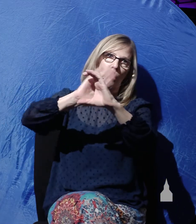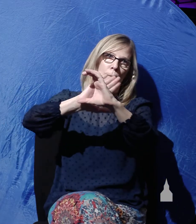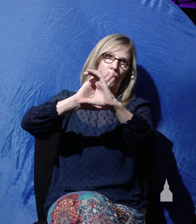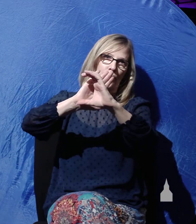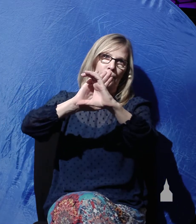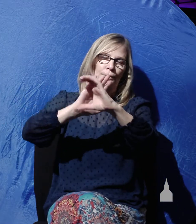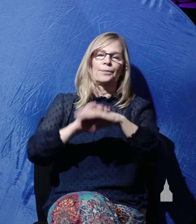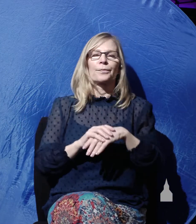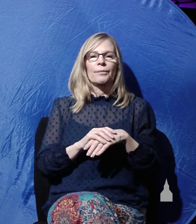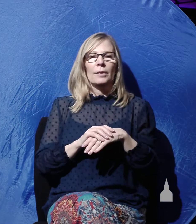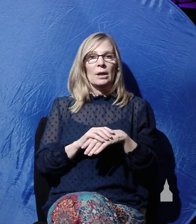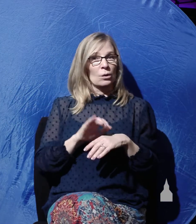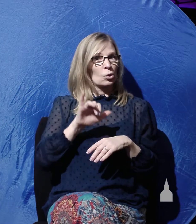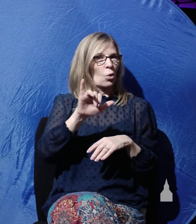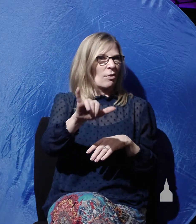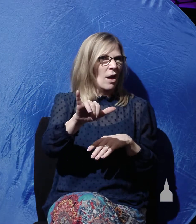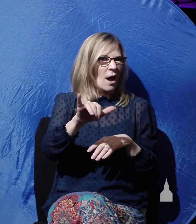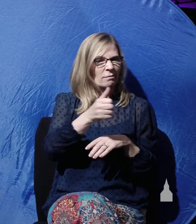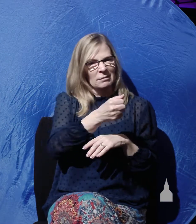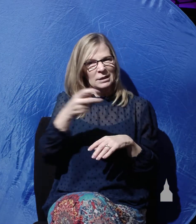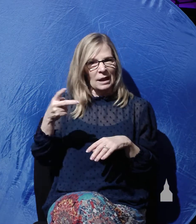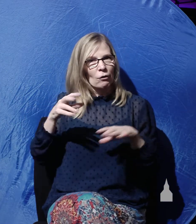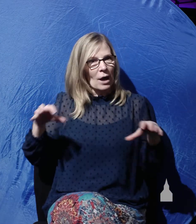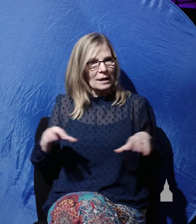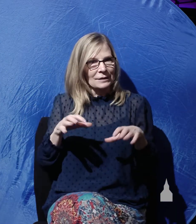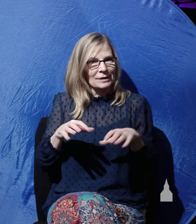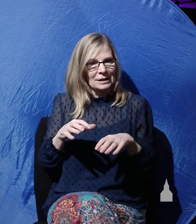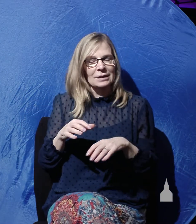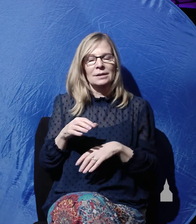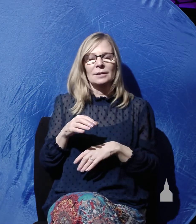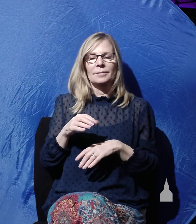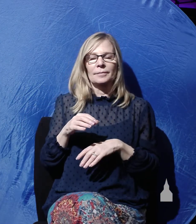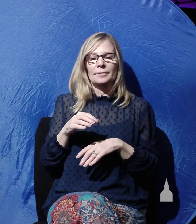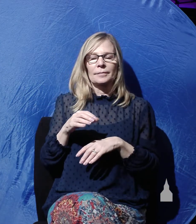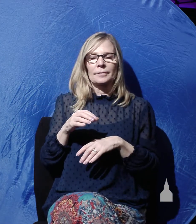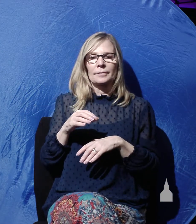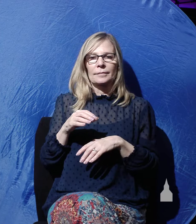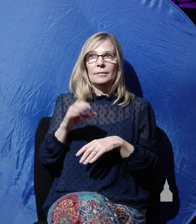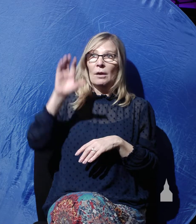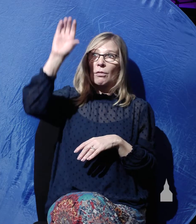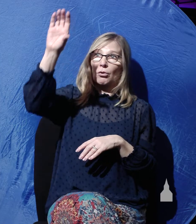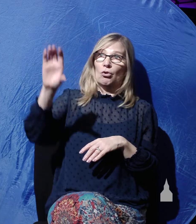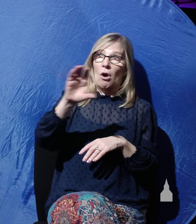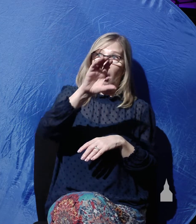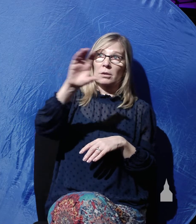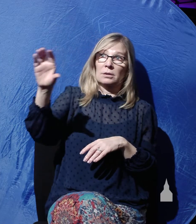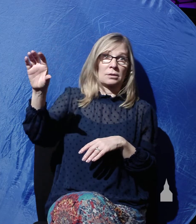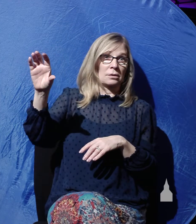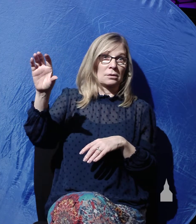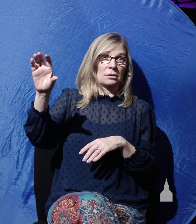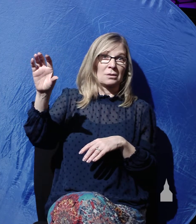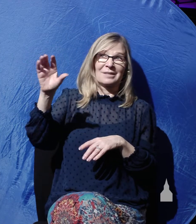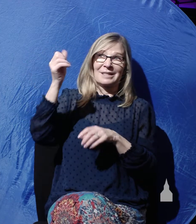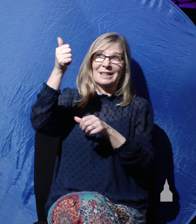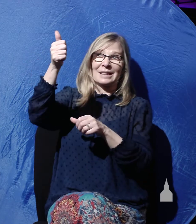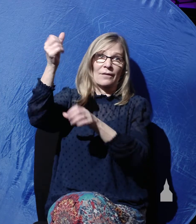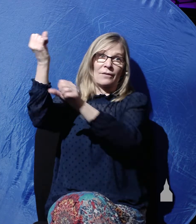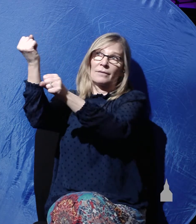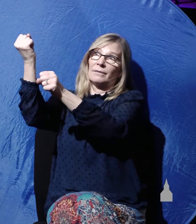activities following Christ's recent death. Namely, the cross of Jesus being lowered and laid on the ground,